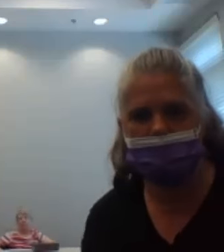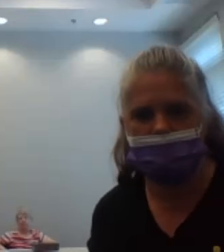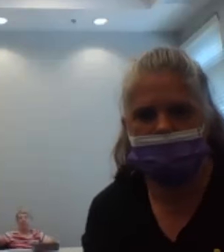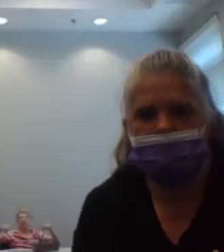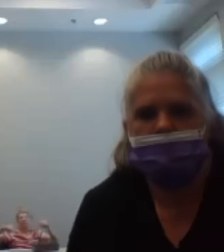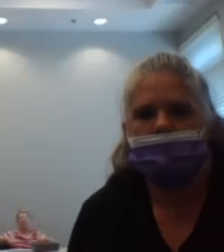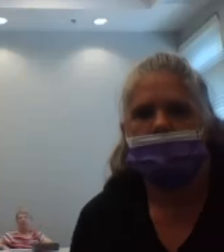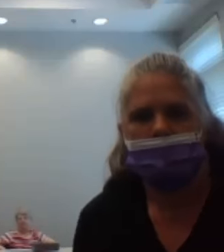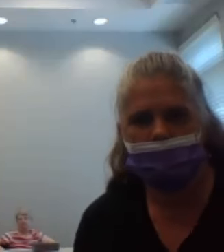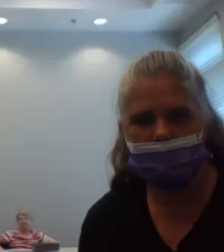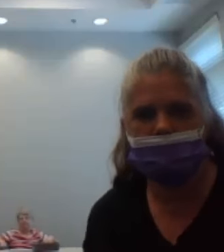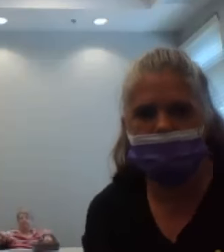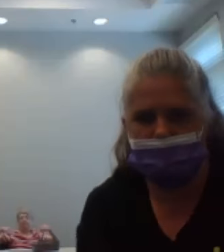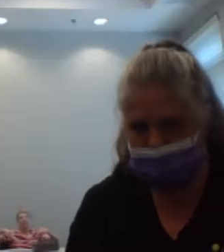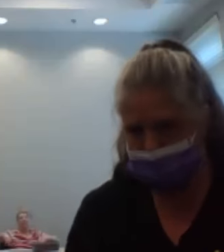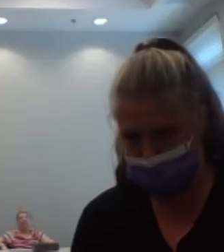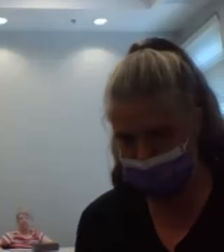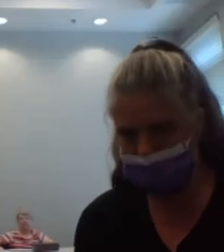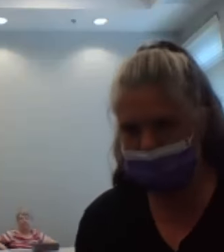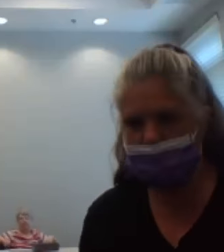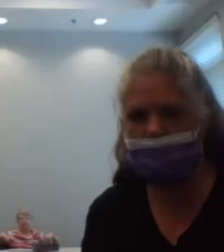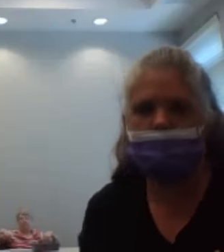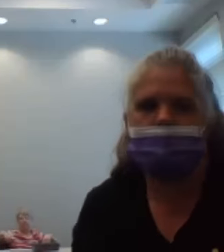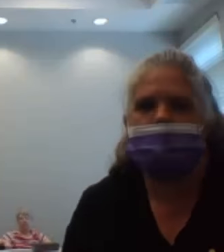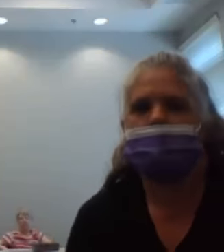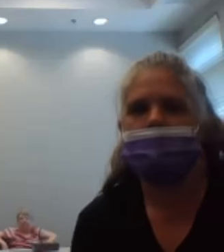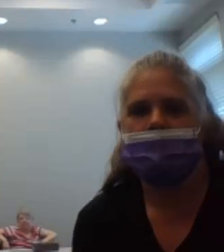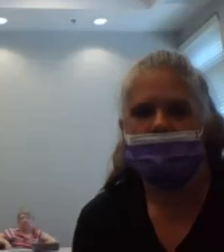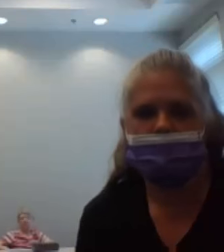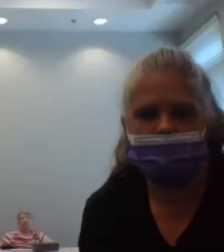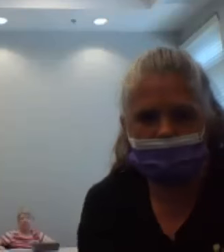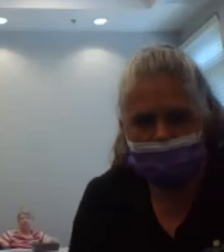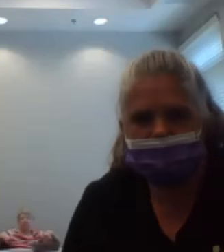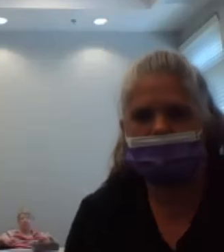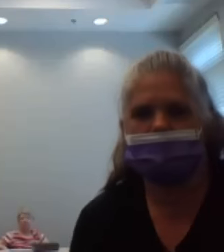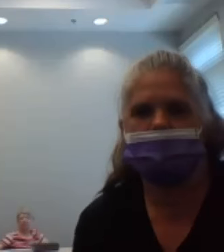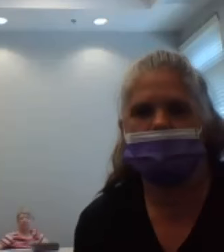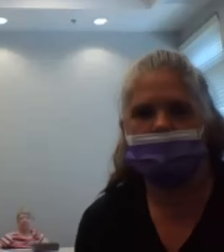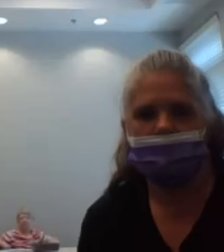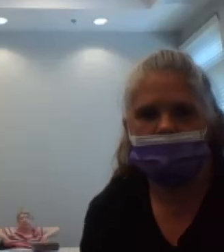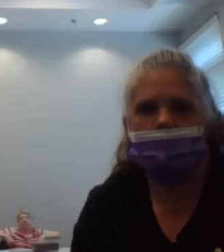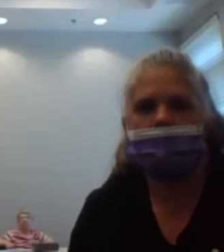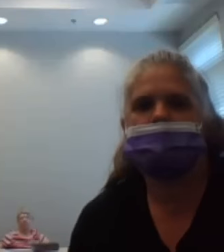11, 12, 13, 14,